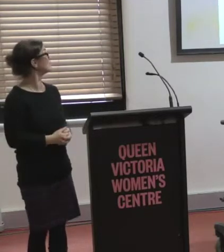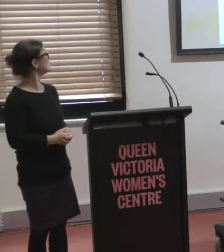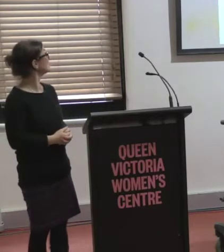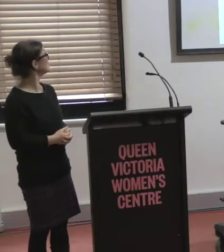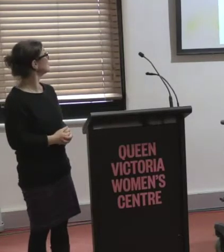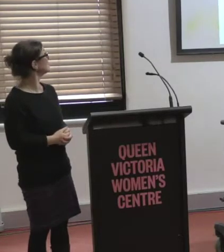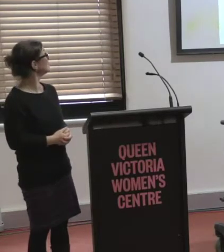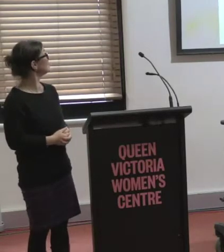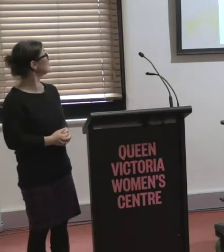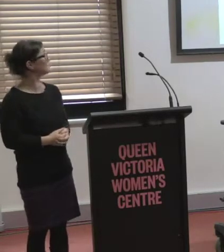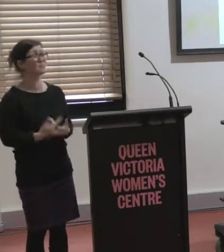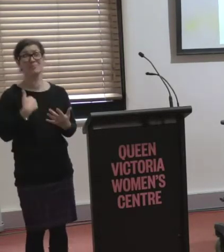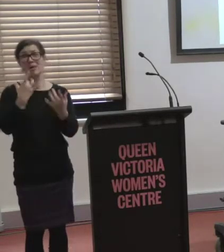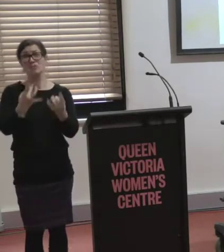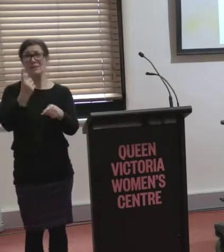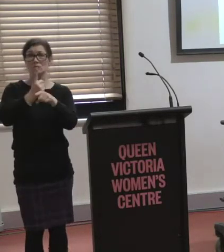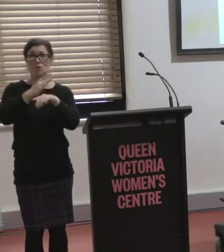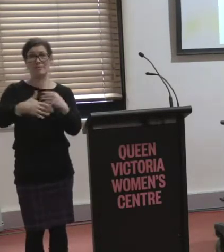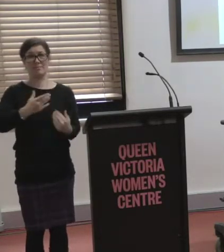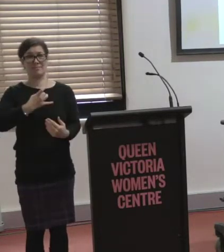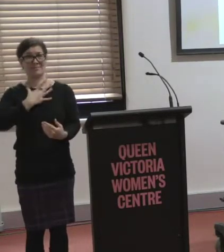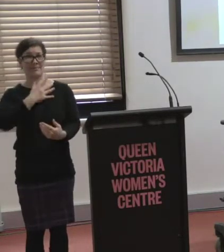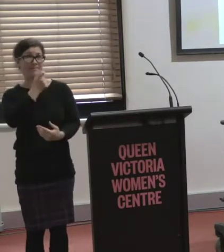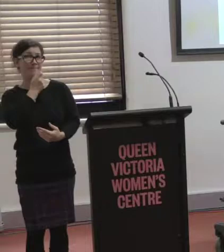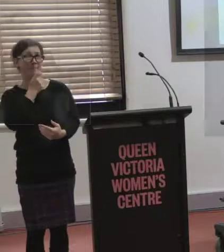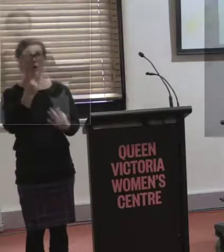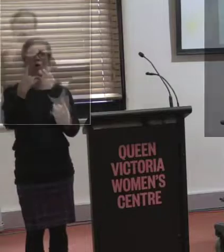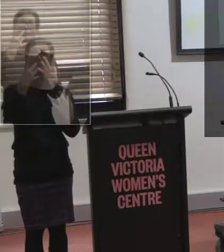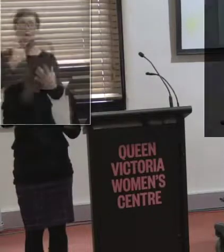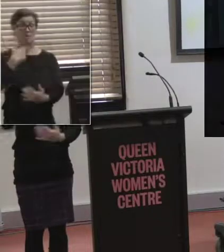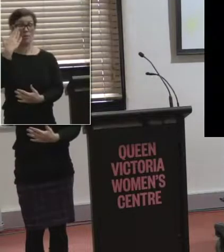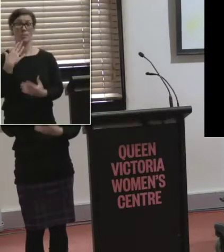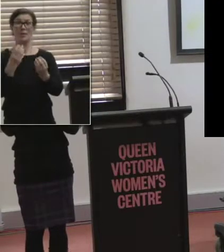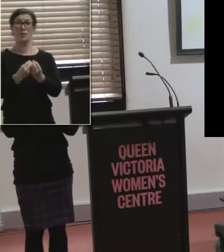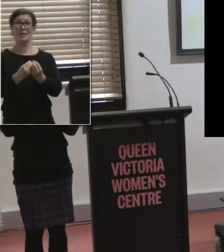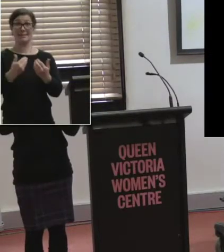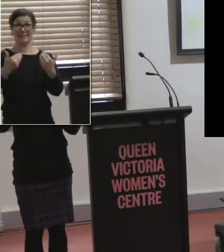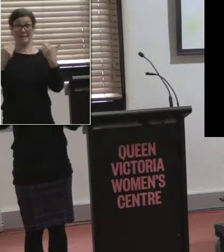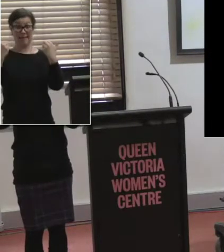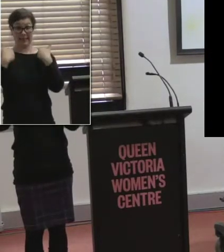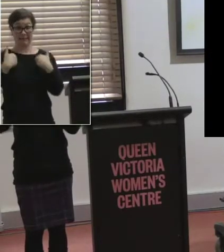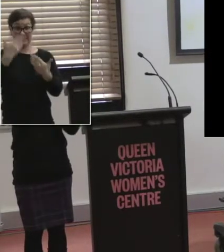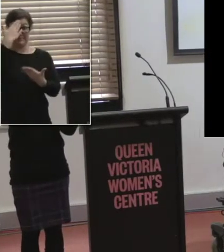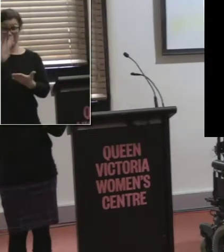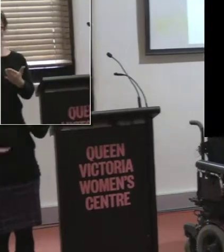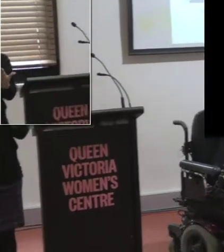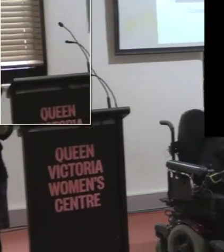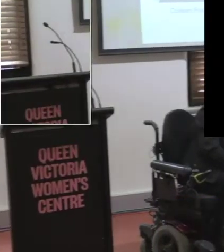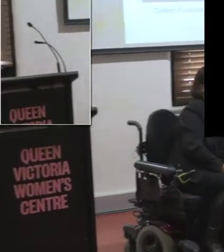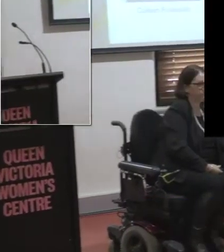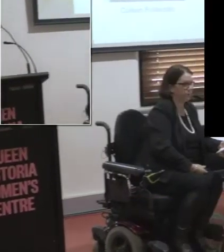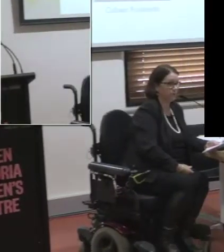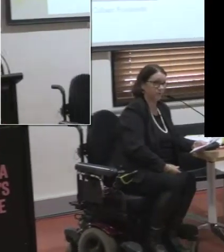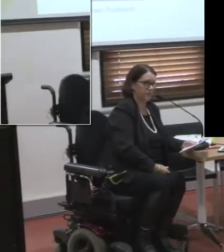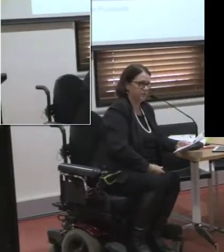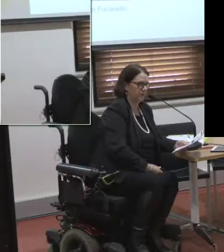And I've already talked a little bit about myself, but obviously I'm a woman with lived experience. I can relate absolutely to nearly every point that you